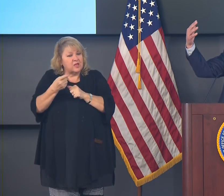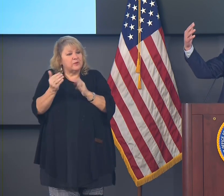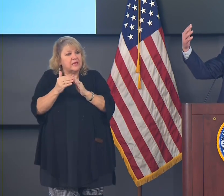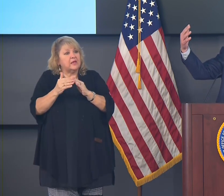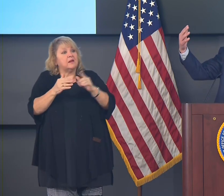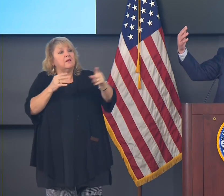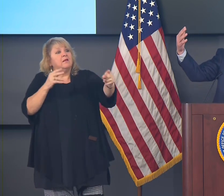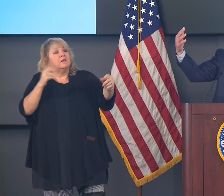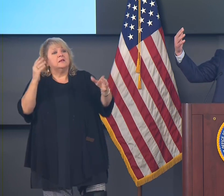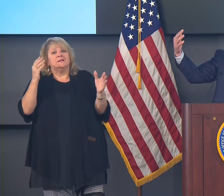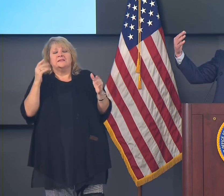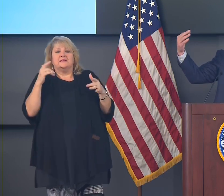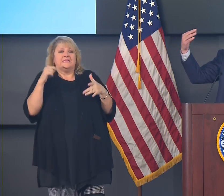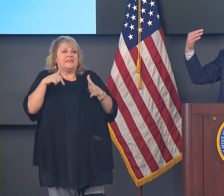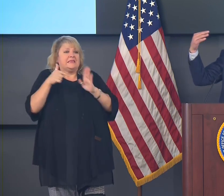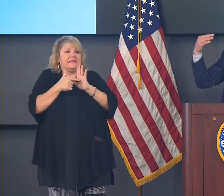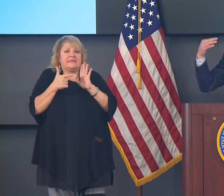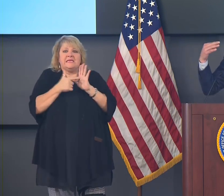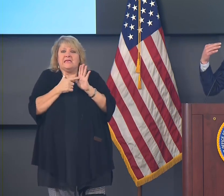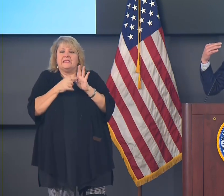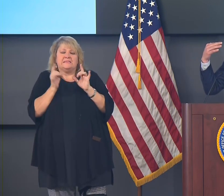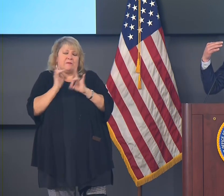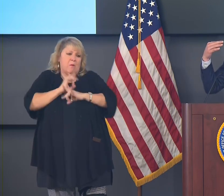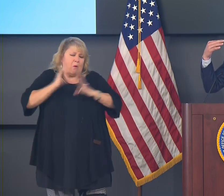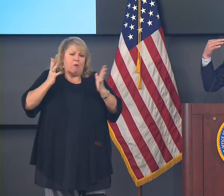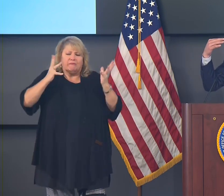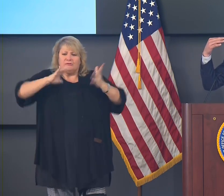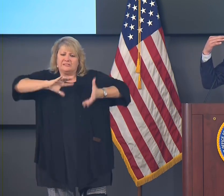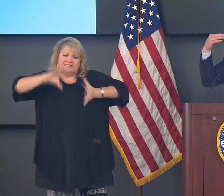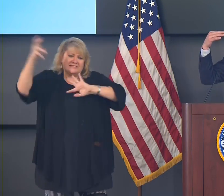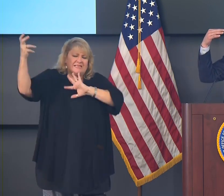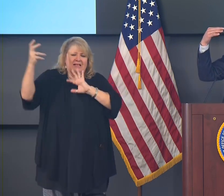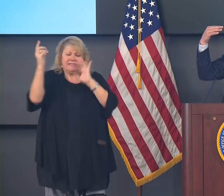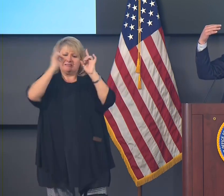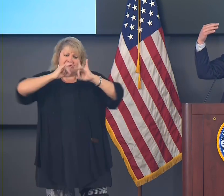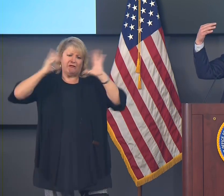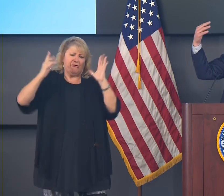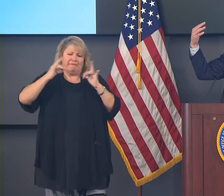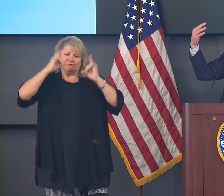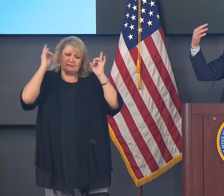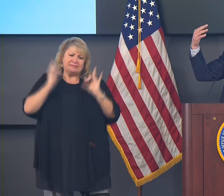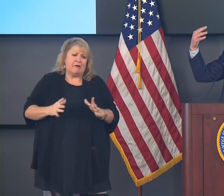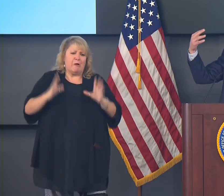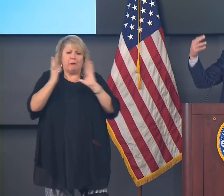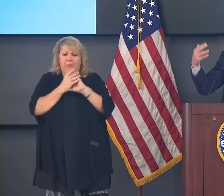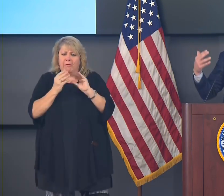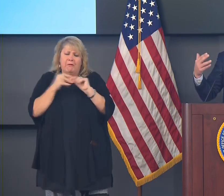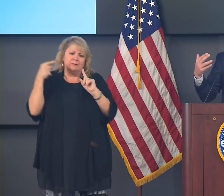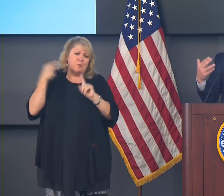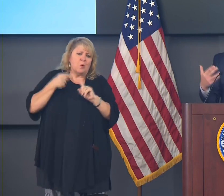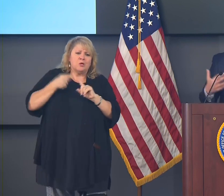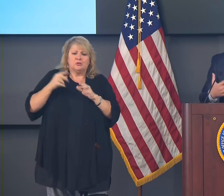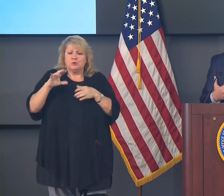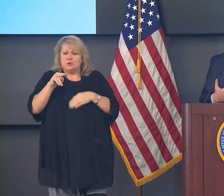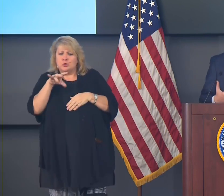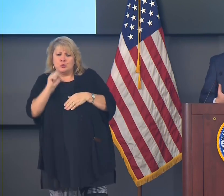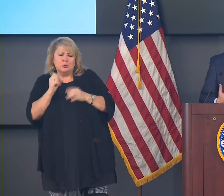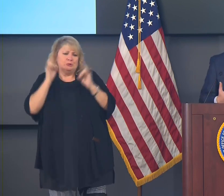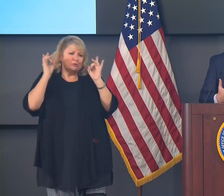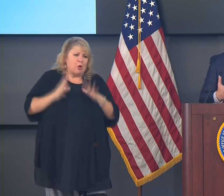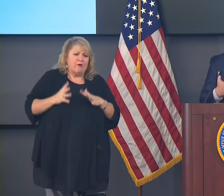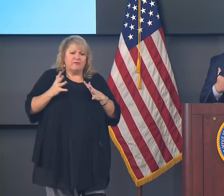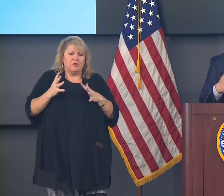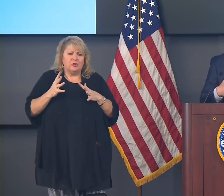believe it's a high speed train traveling our direction. I believe that in a number of months we're going to finally start to put